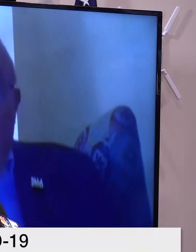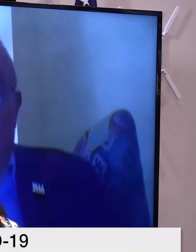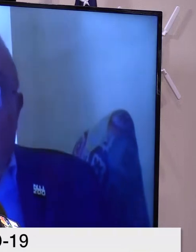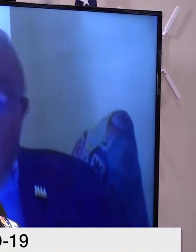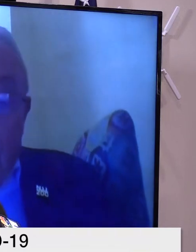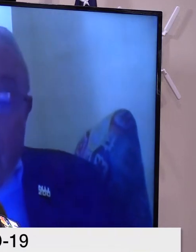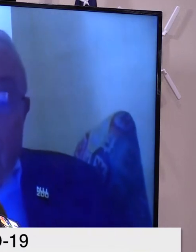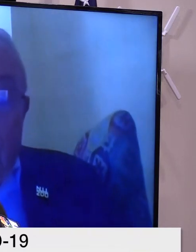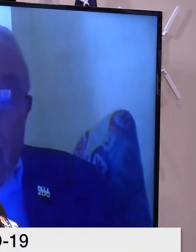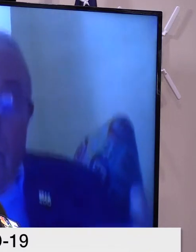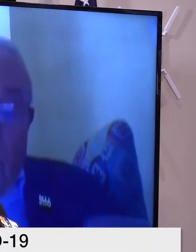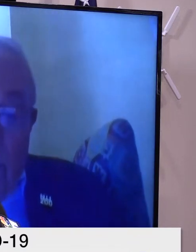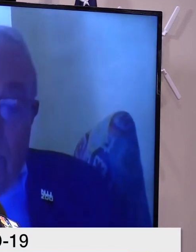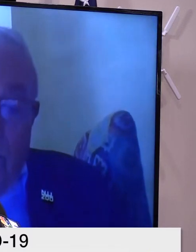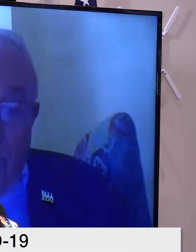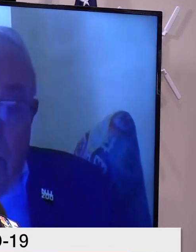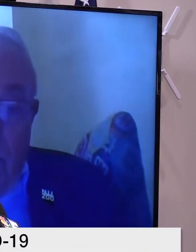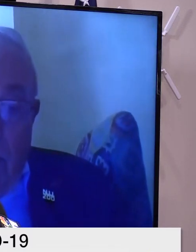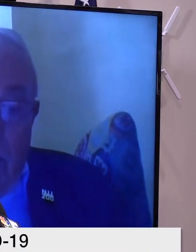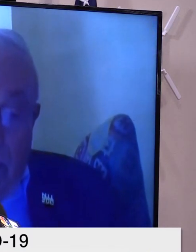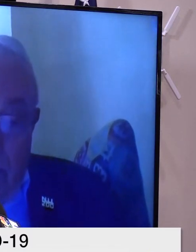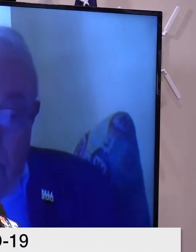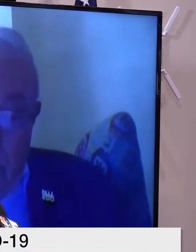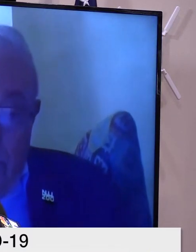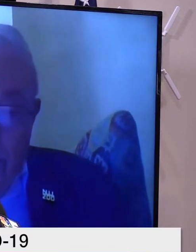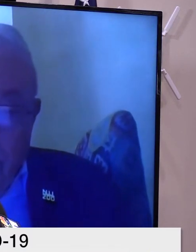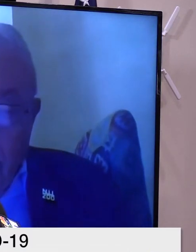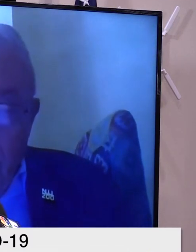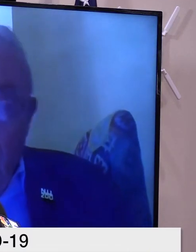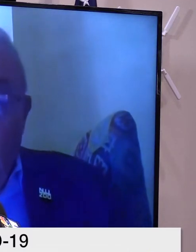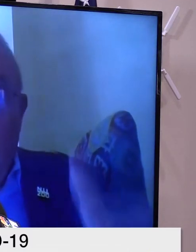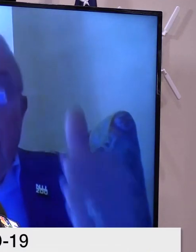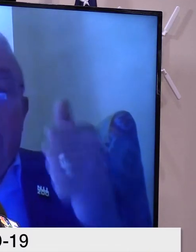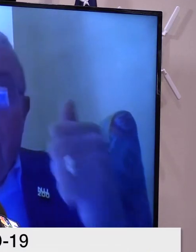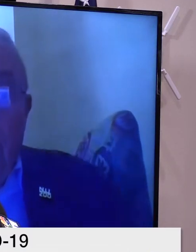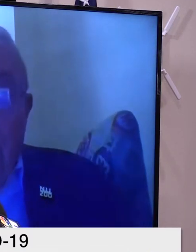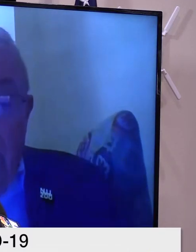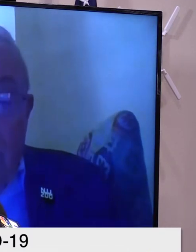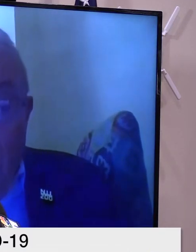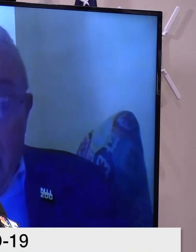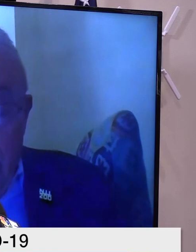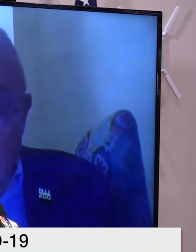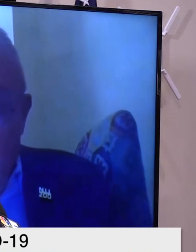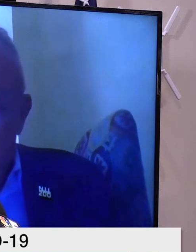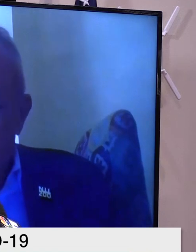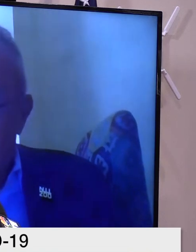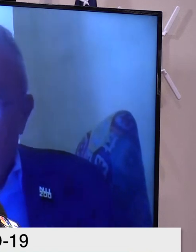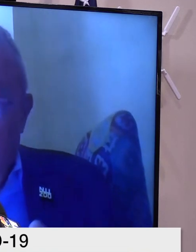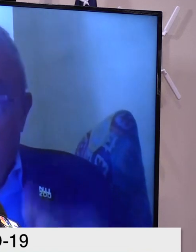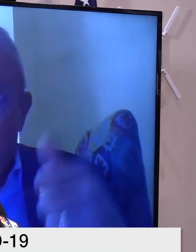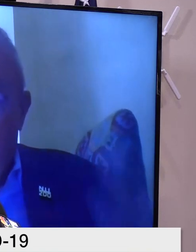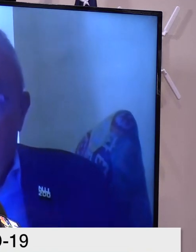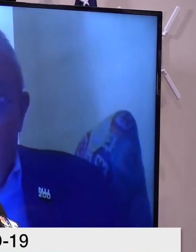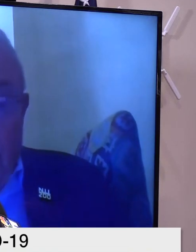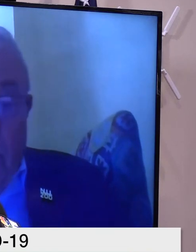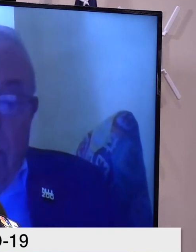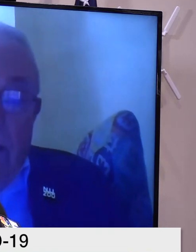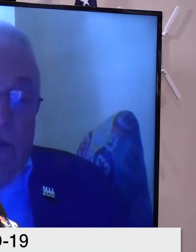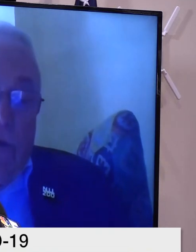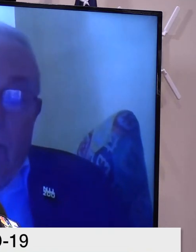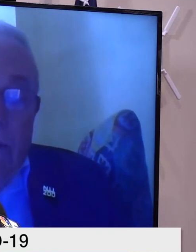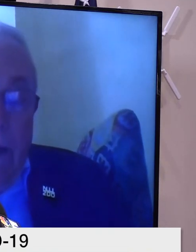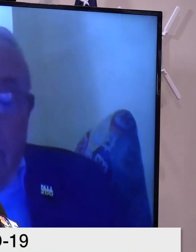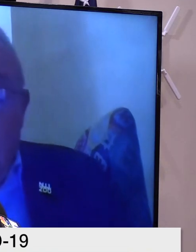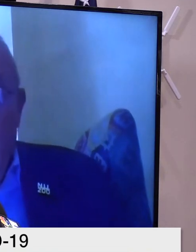get better, but also reduce the risk to infection on our hands? We are through phase one. And governor, I'm delighted